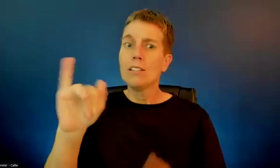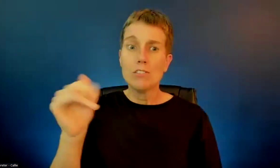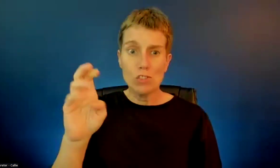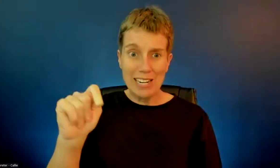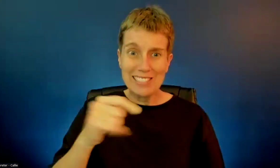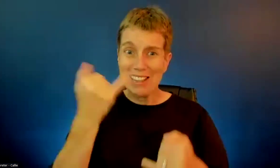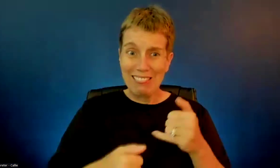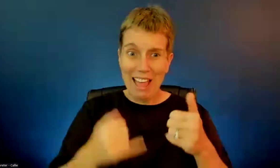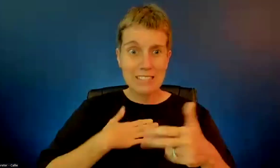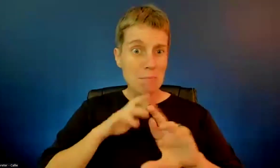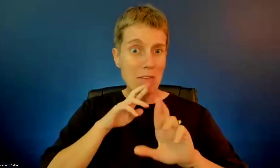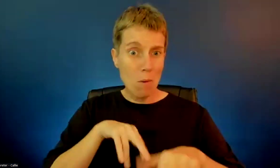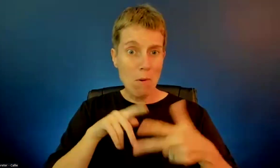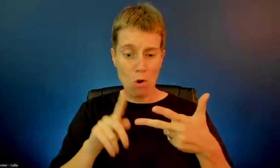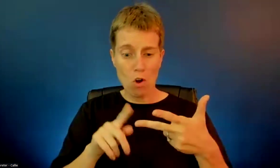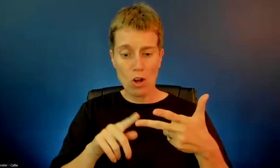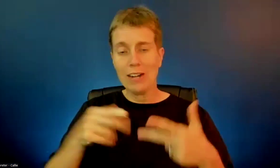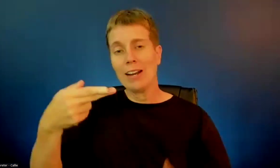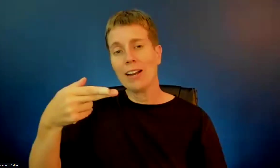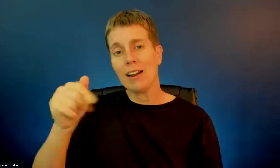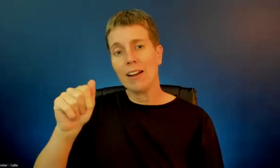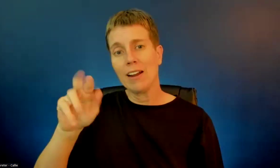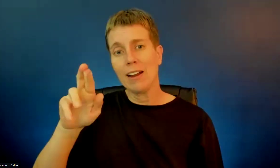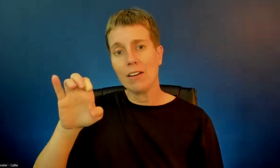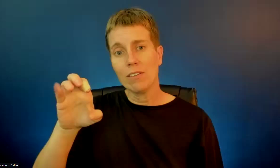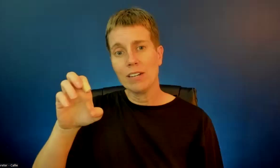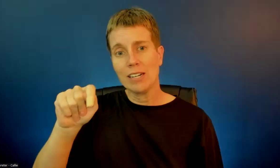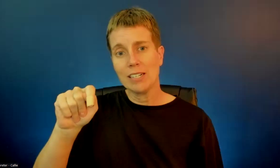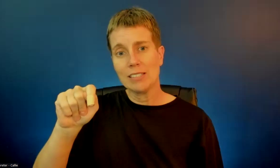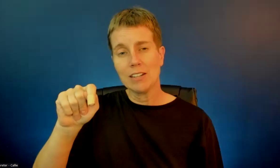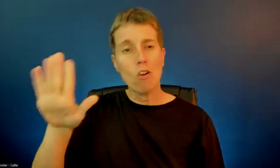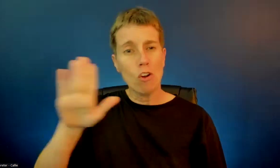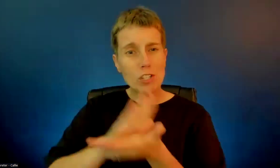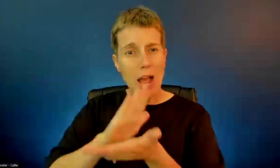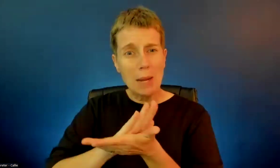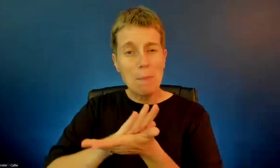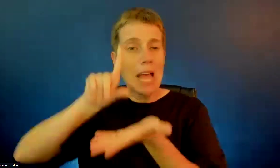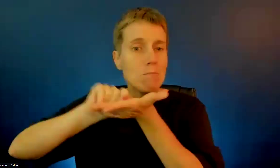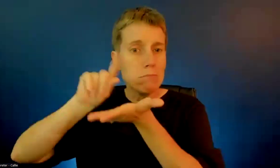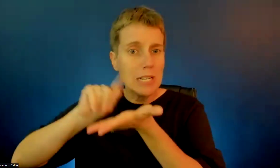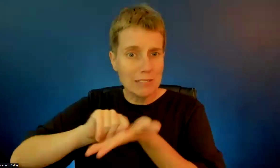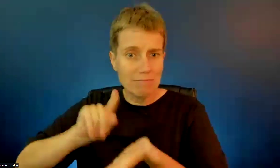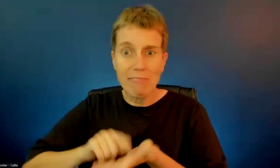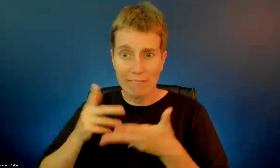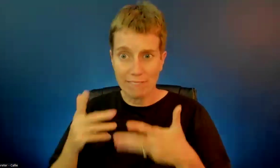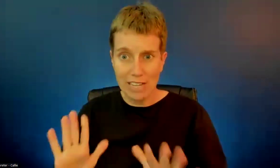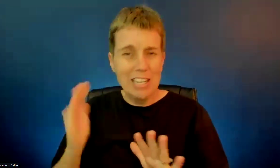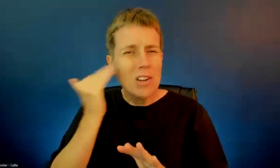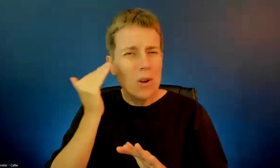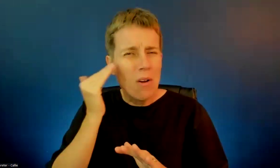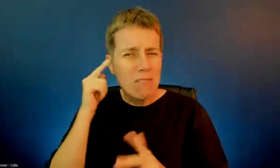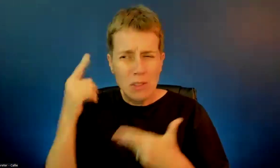I only have two commission members here in the room with me, you know, for the ongoing process.